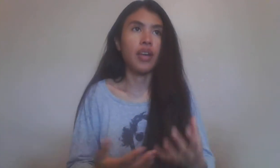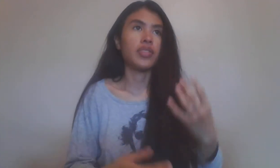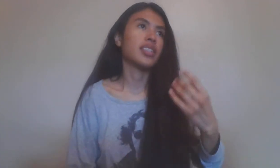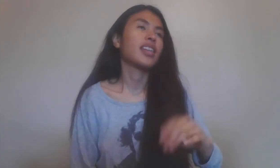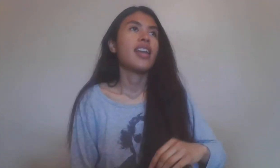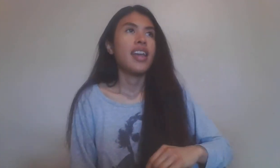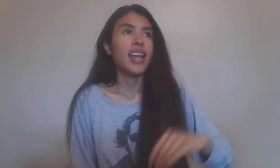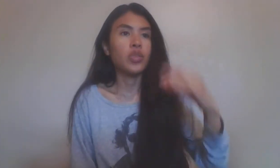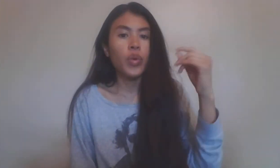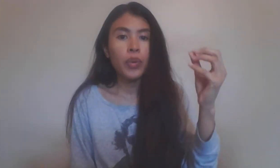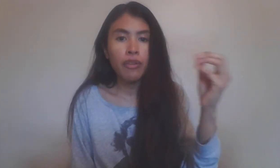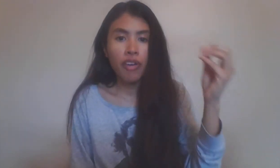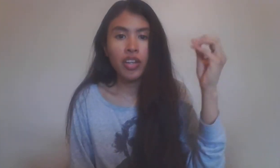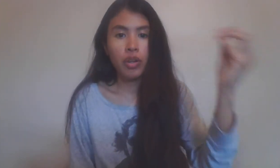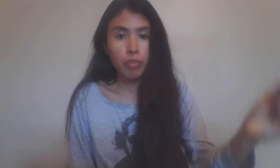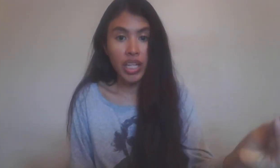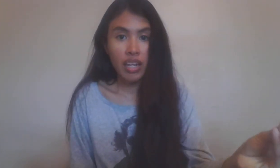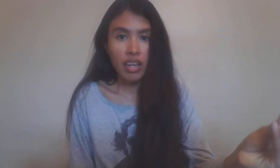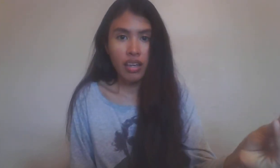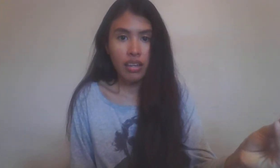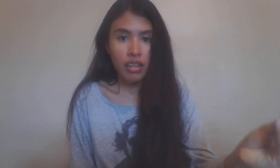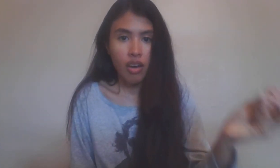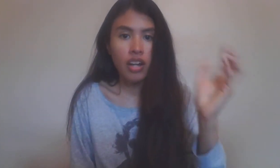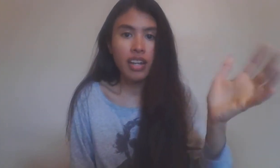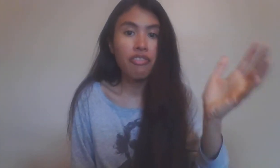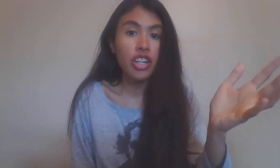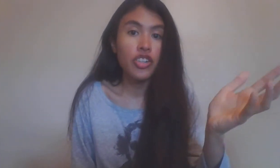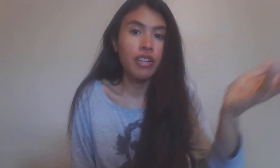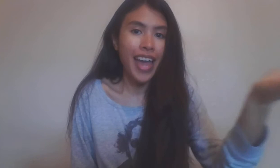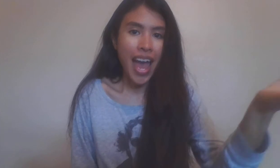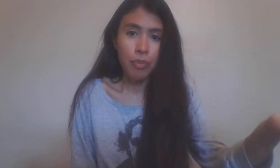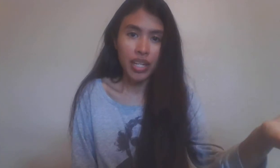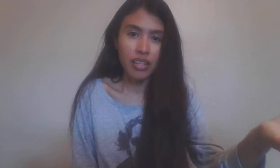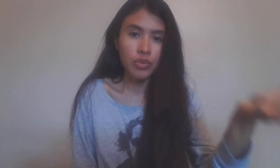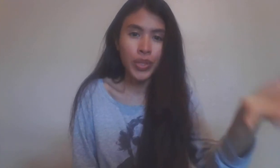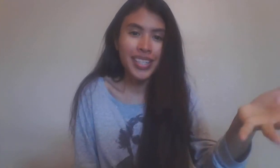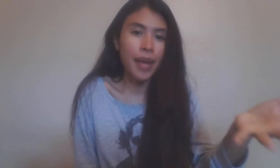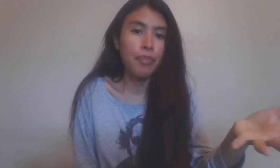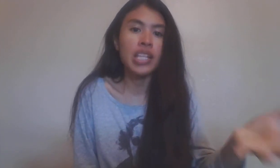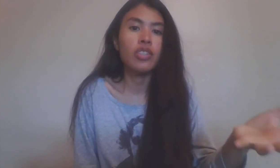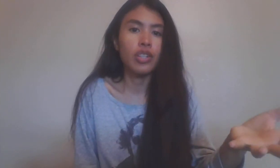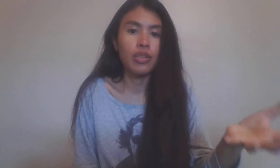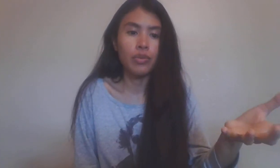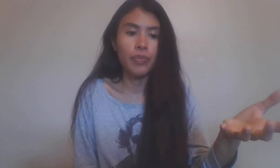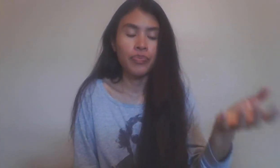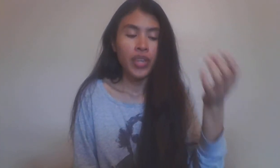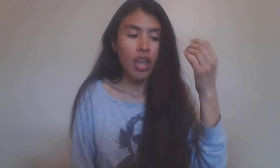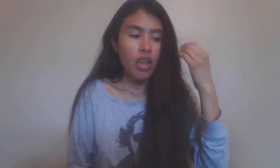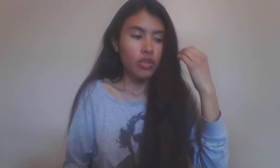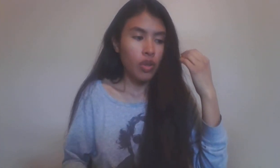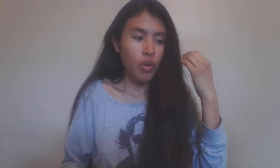house. That's, it's where we find our meaning, our definition of happiness. What does that mean to you? So